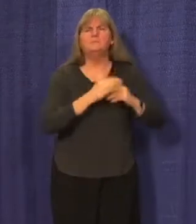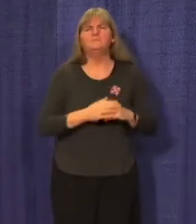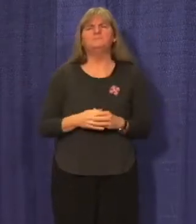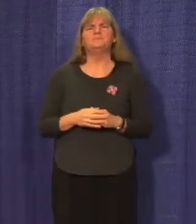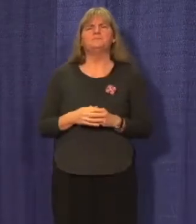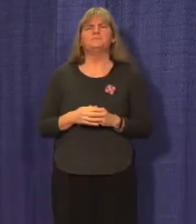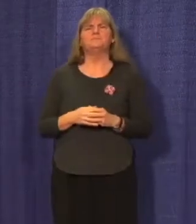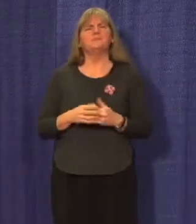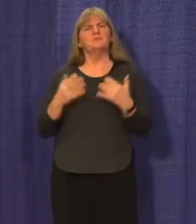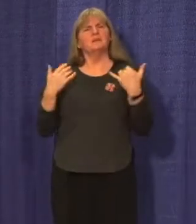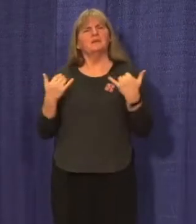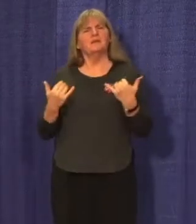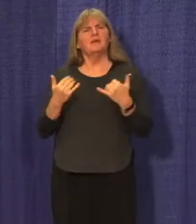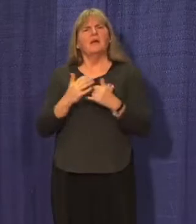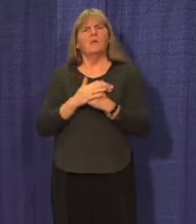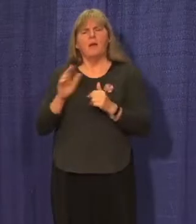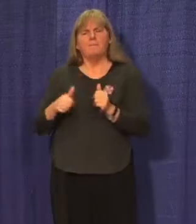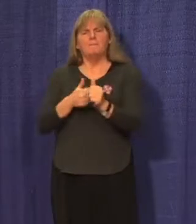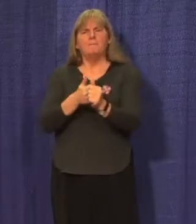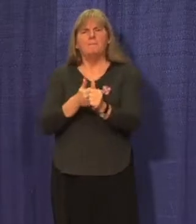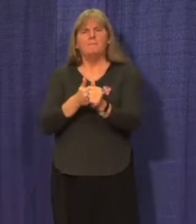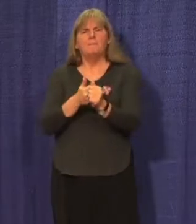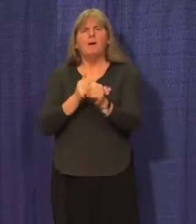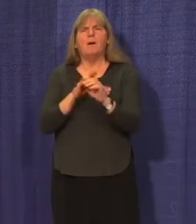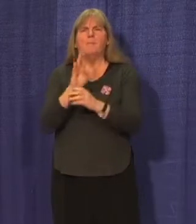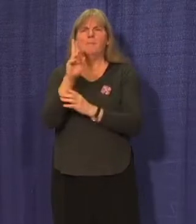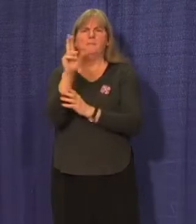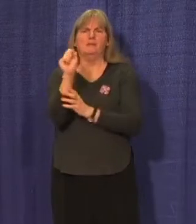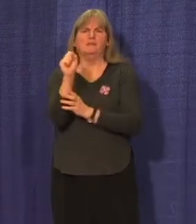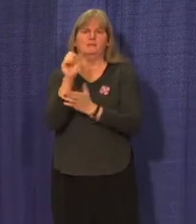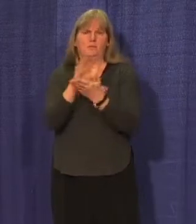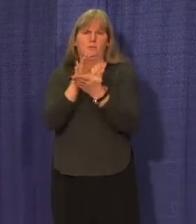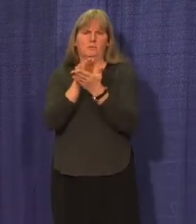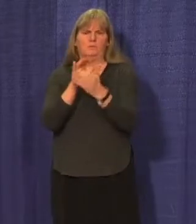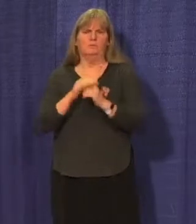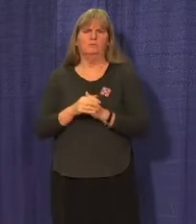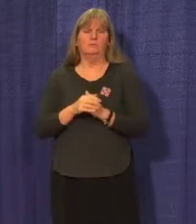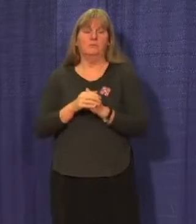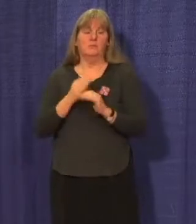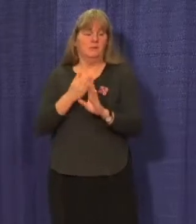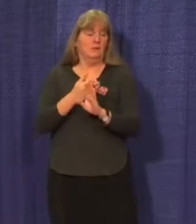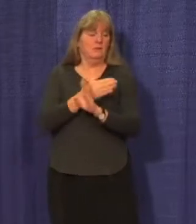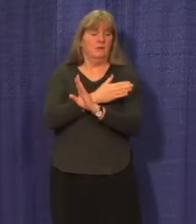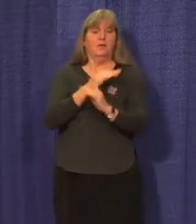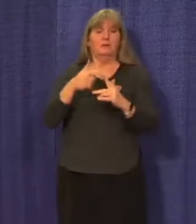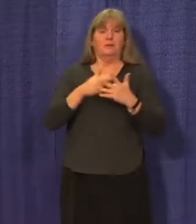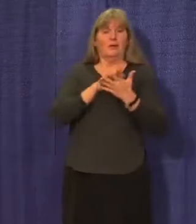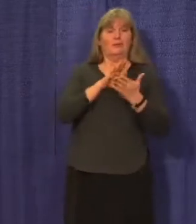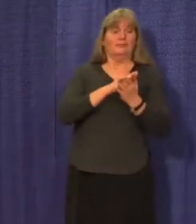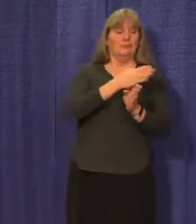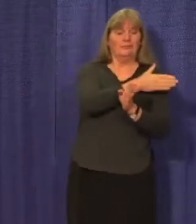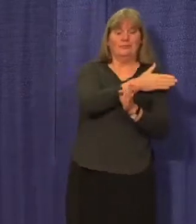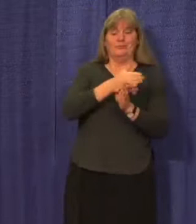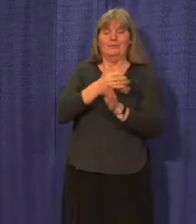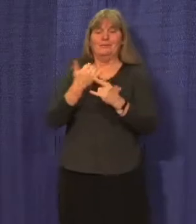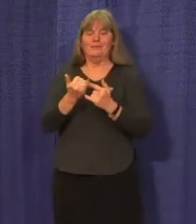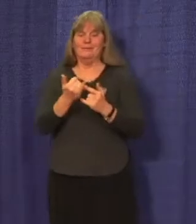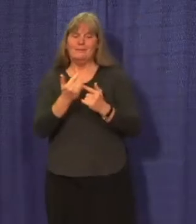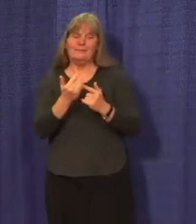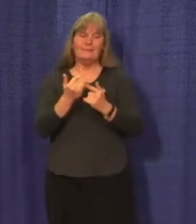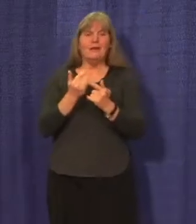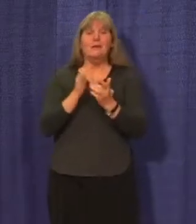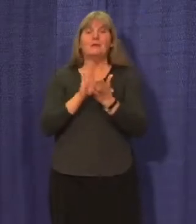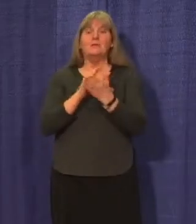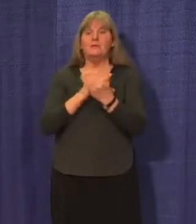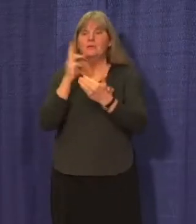Today, I want to provide an update on busing. From the start of the school year, we have been adapting our school